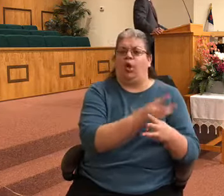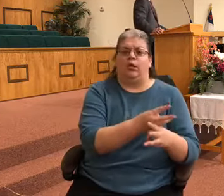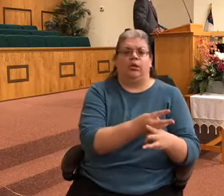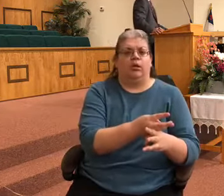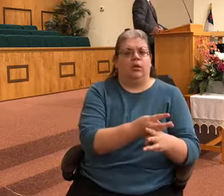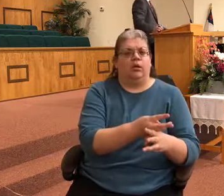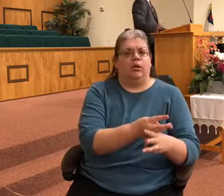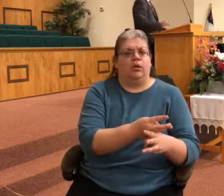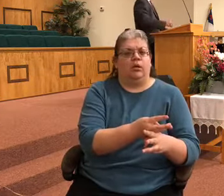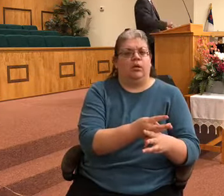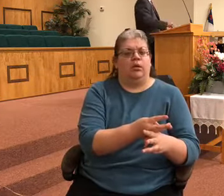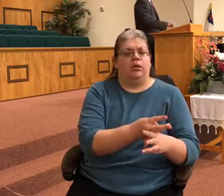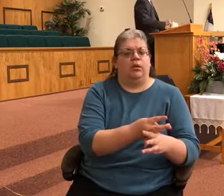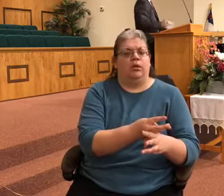boy the wake up day would come